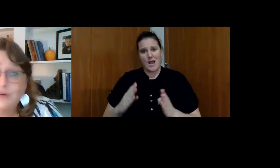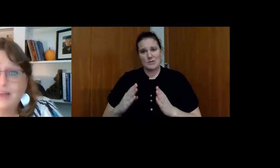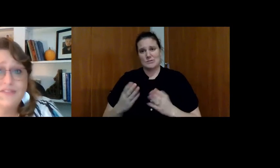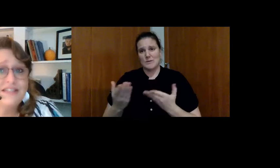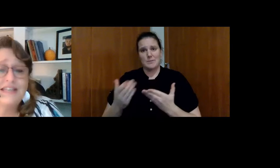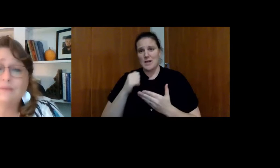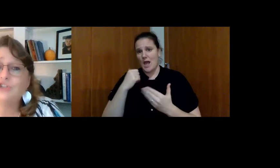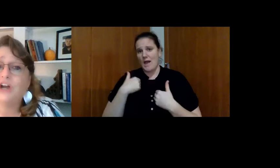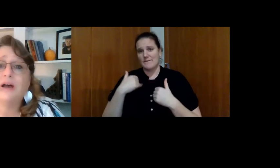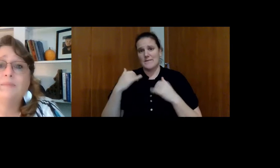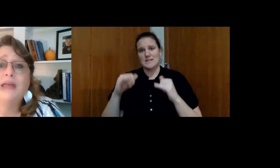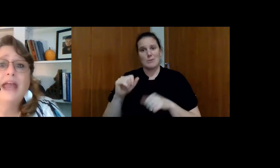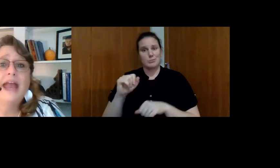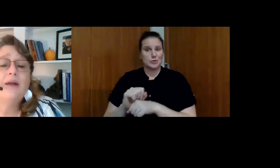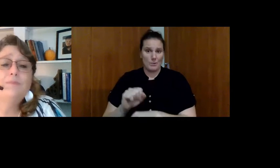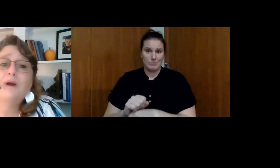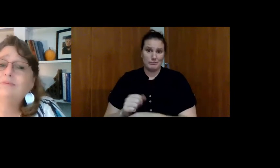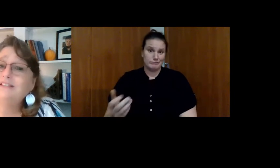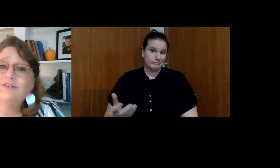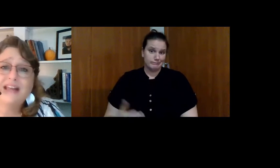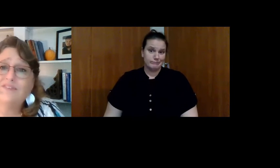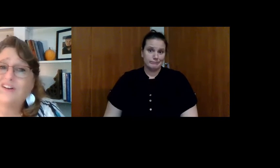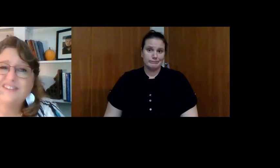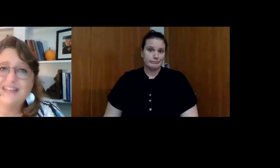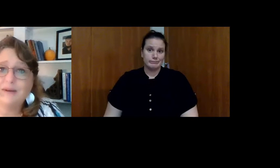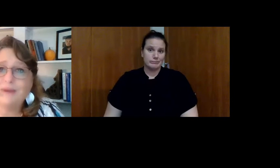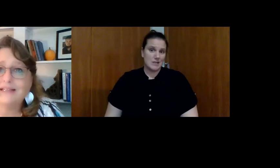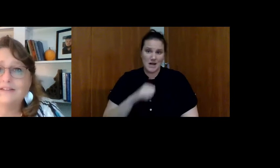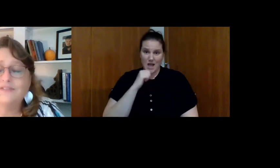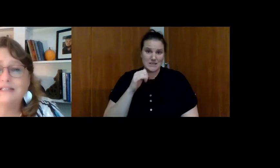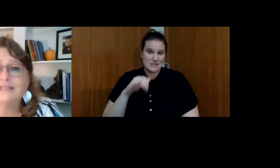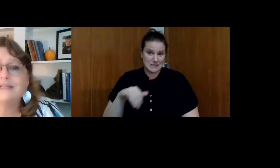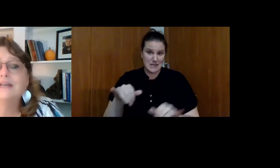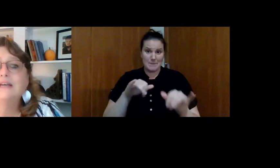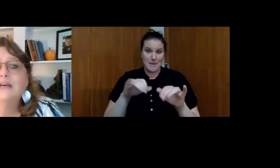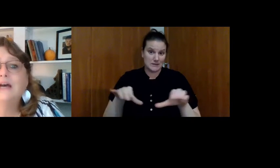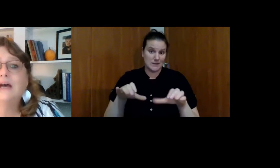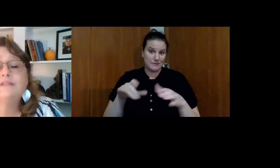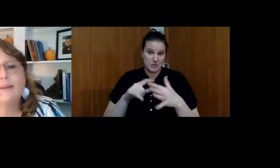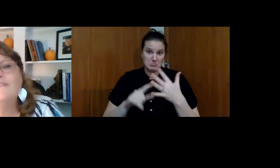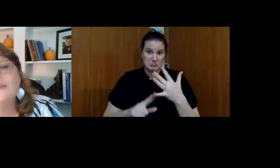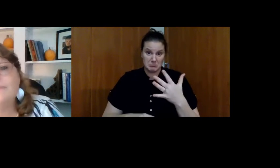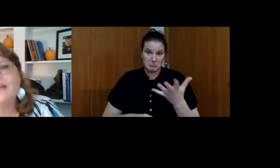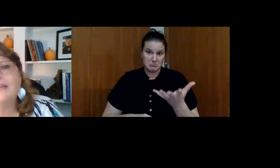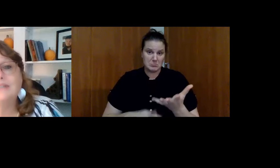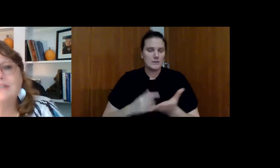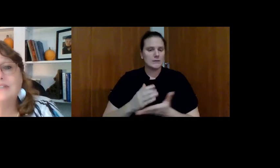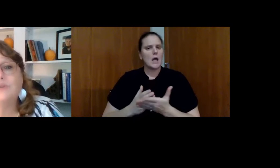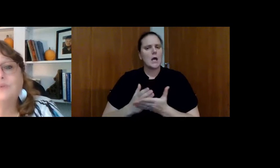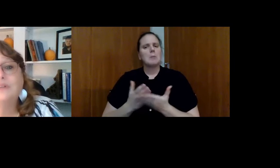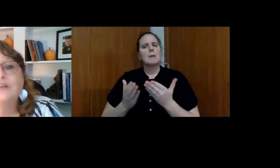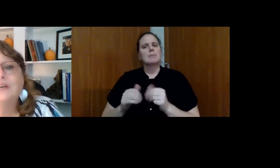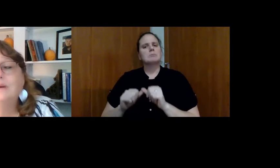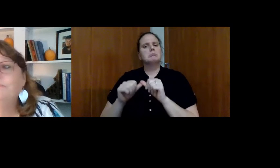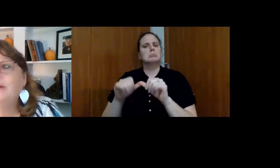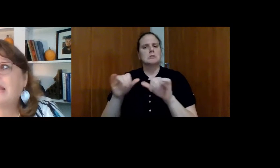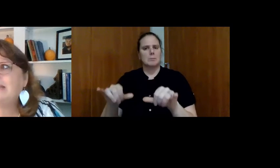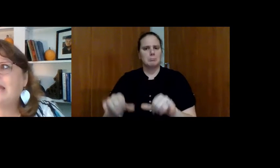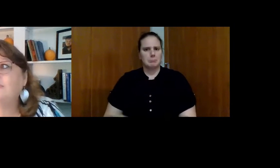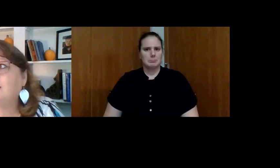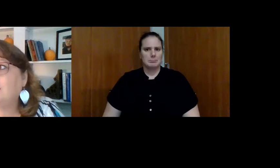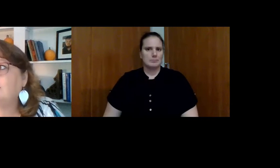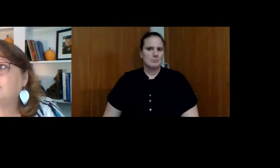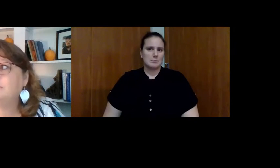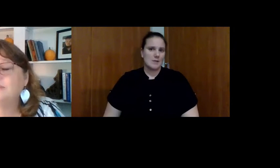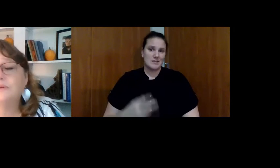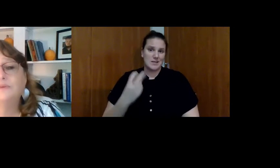probably don't have the same job, and we probably don't have all the same activities. Some of them might continue, but